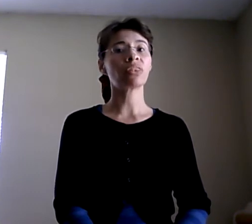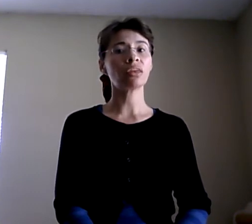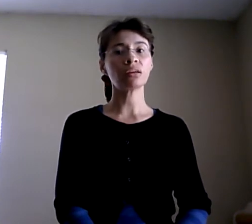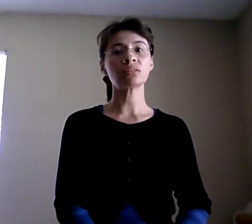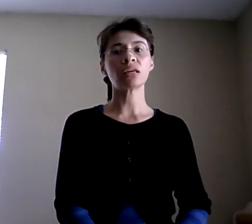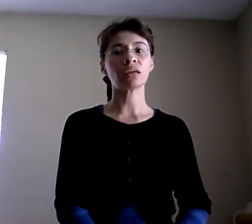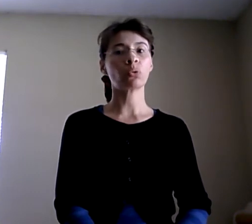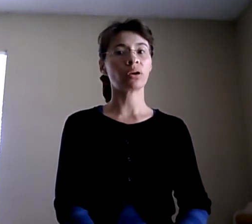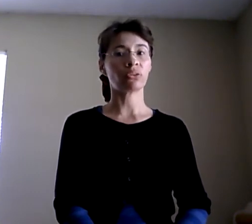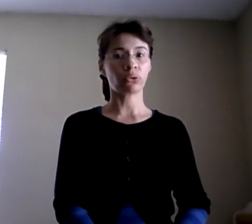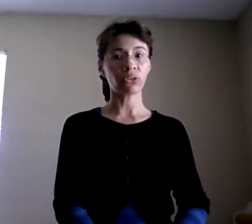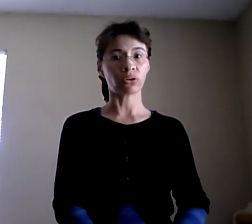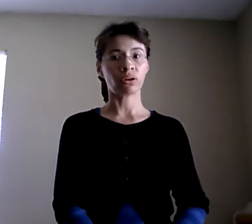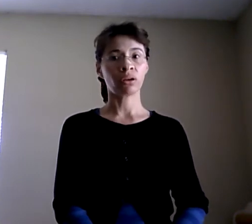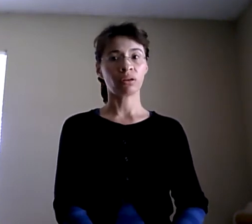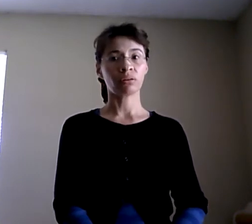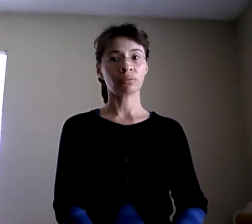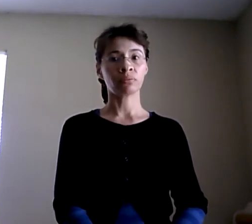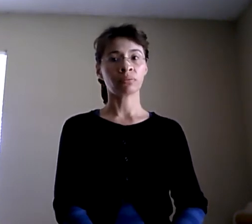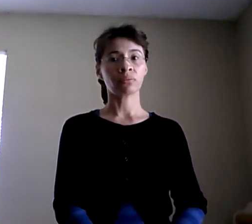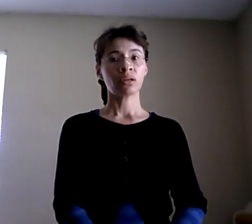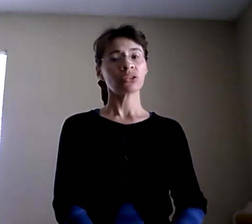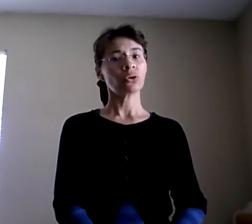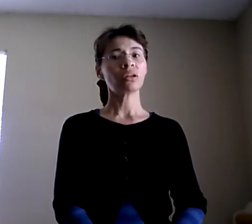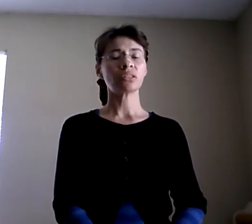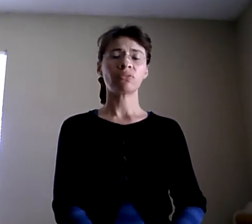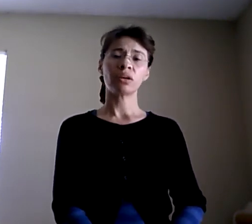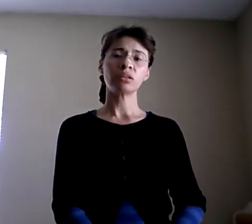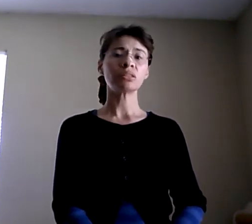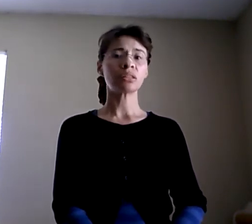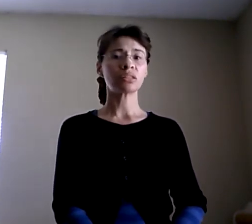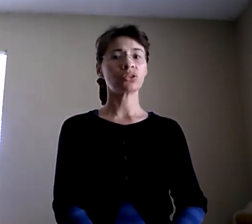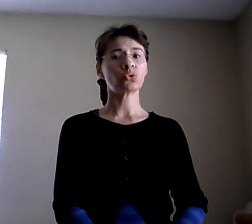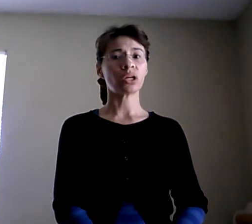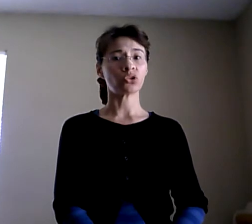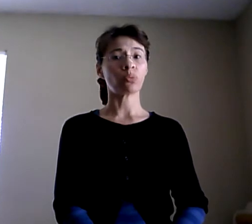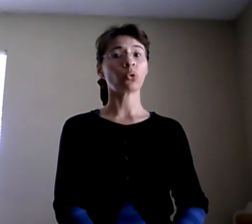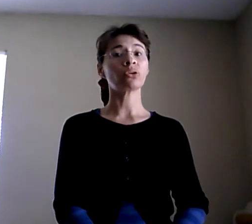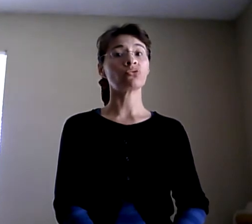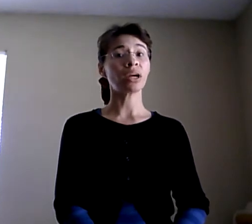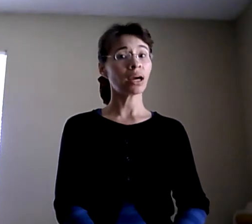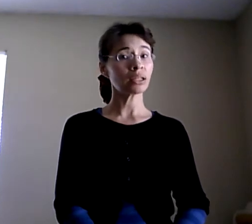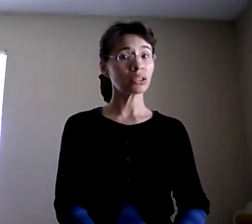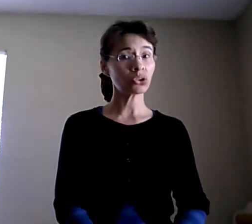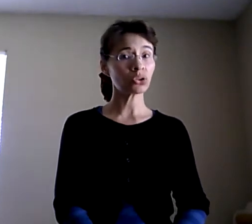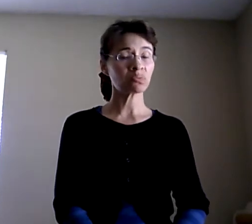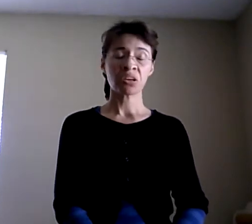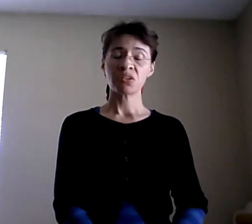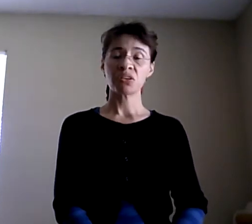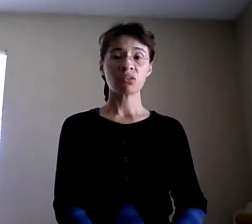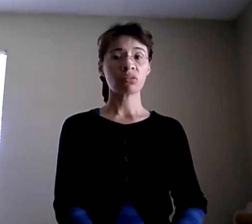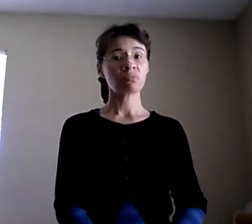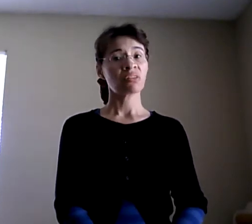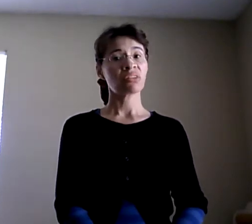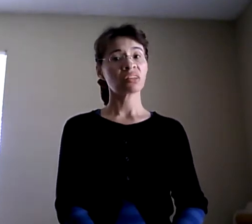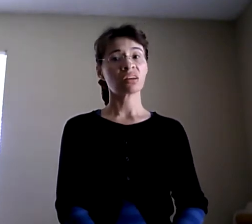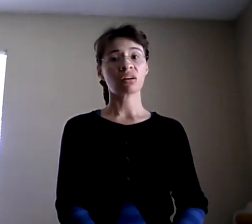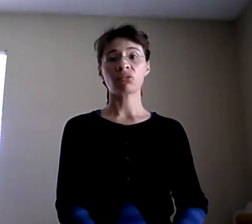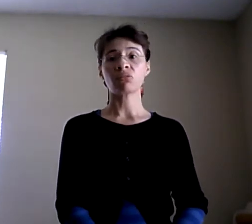thing and take it with another. So it is a very sticky situation. But with the right attitude, you know, things can go